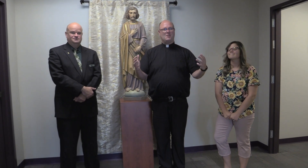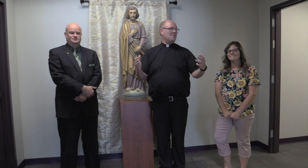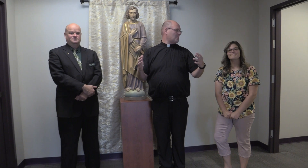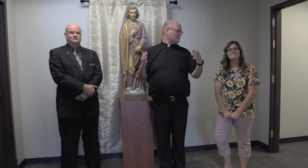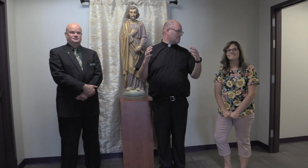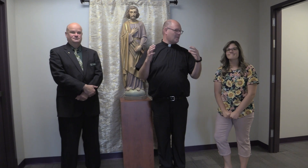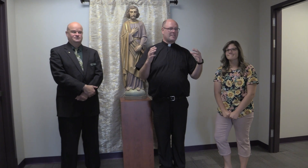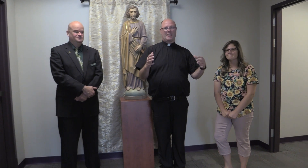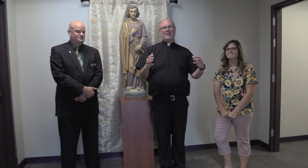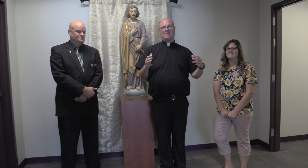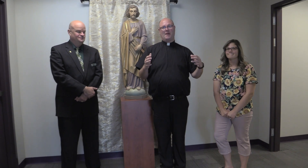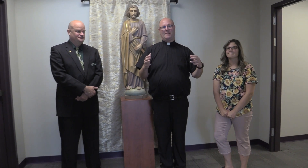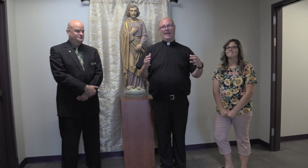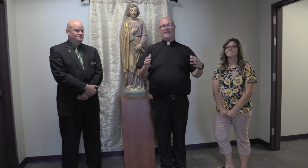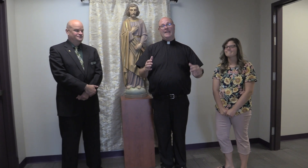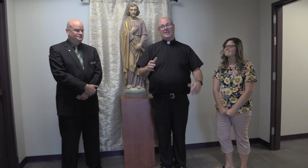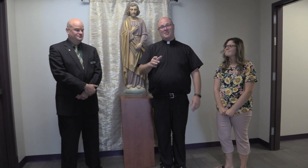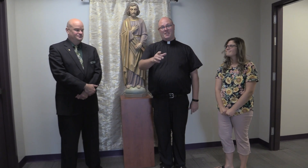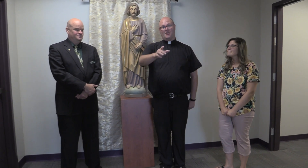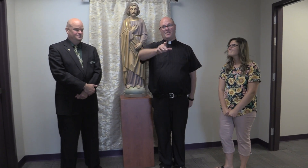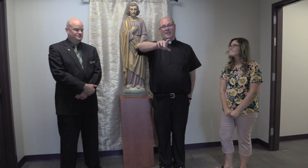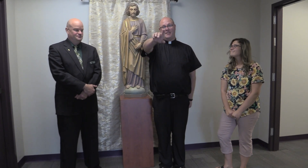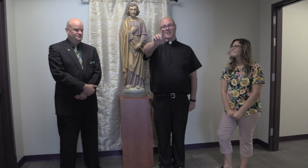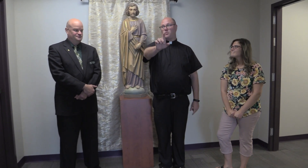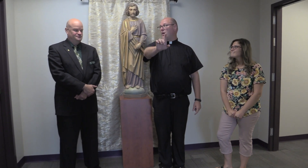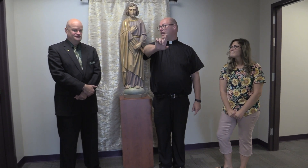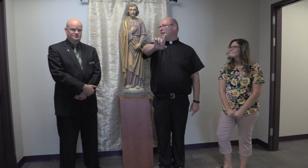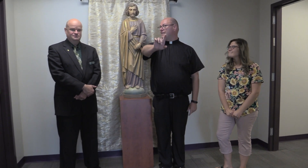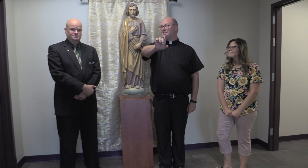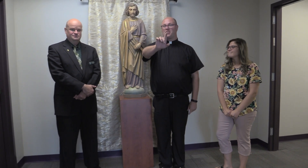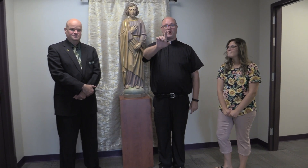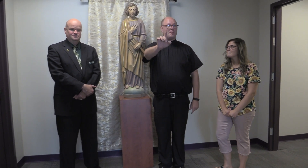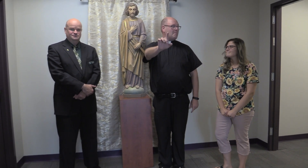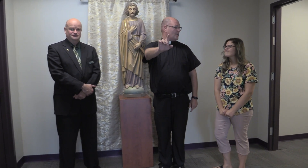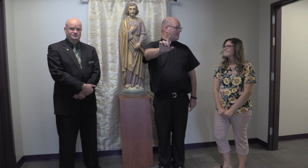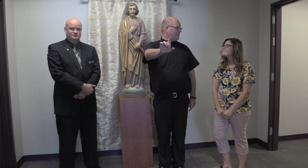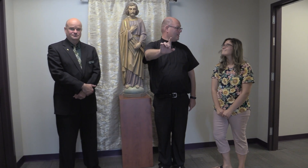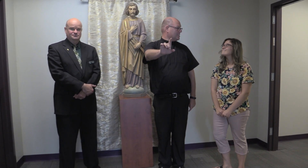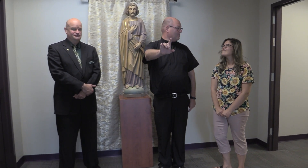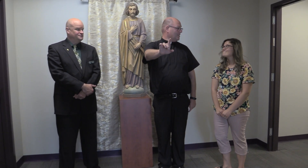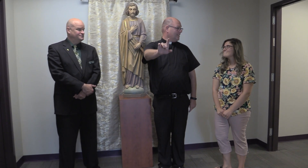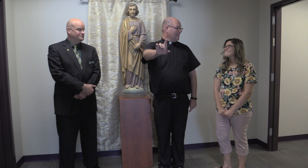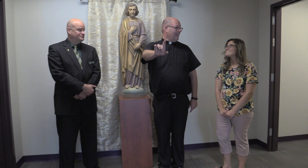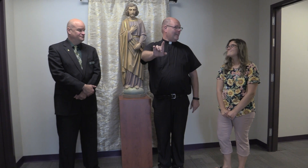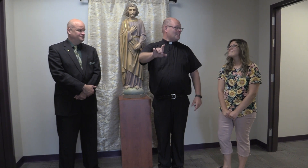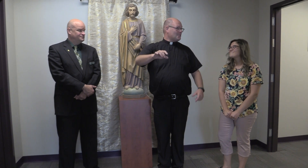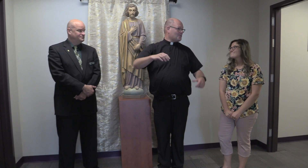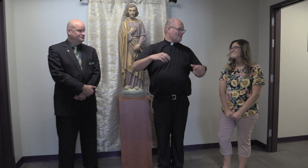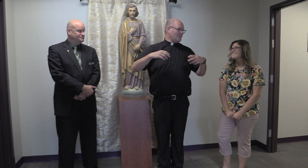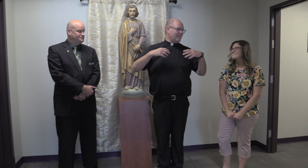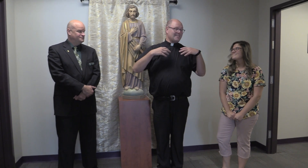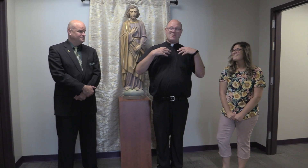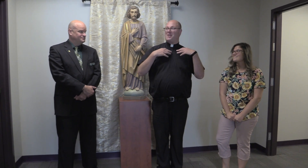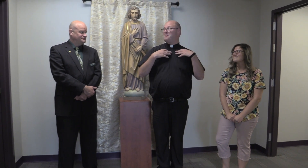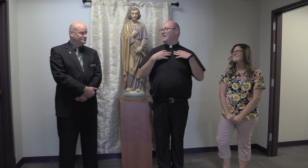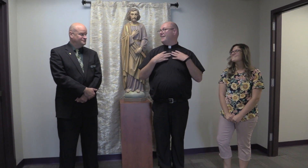do, and we're so excited about that. Here's the other thing. This weekend is the German-American Festival, and yours truly is going to be